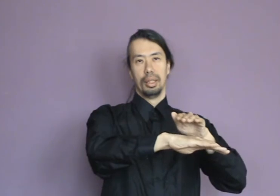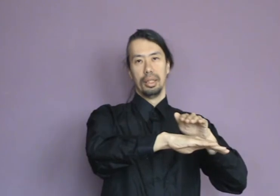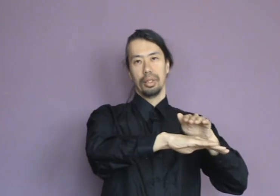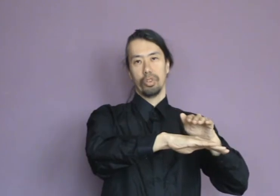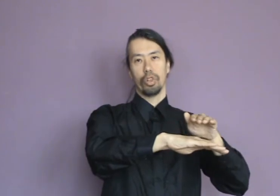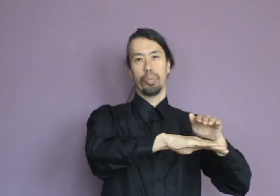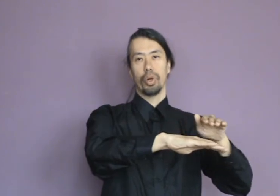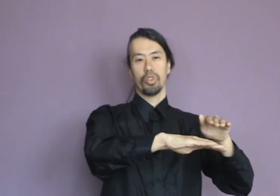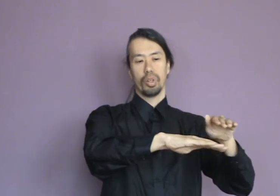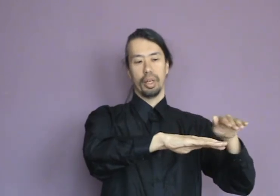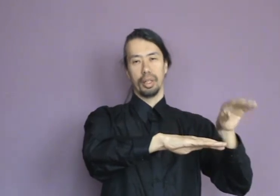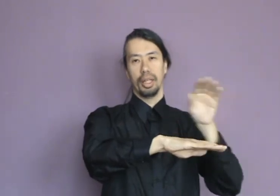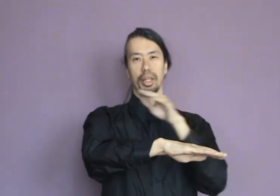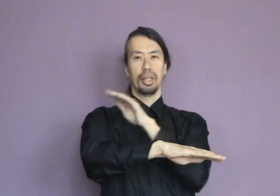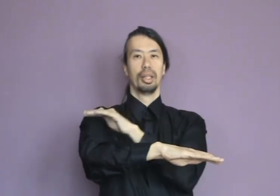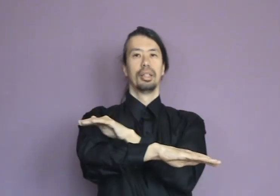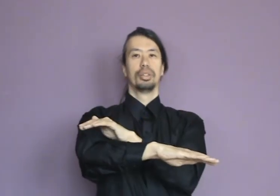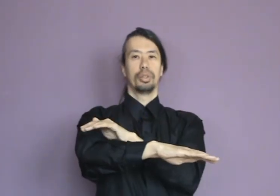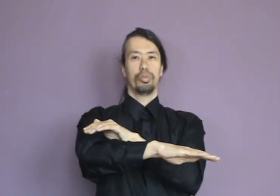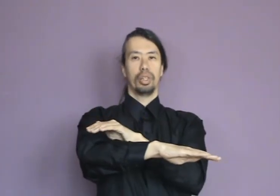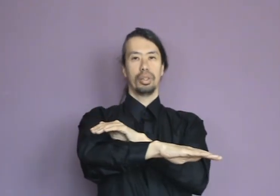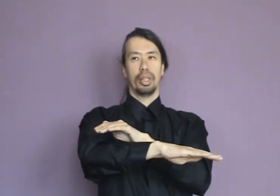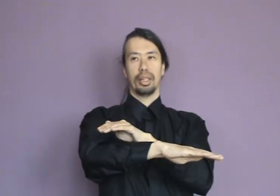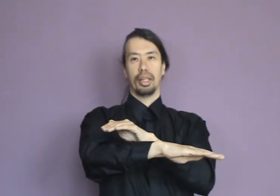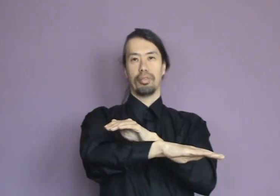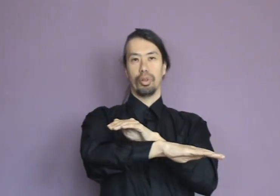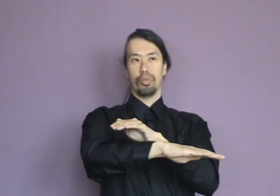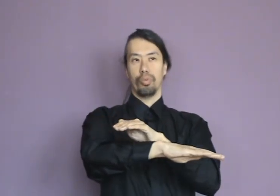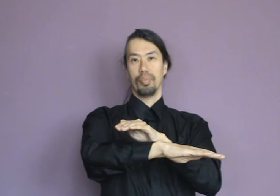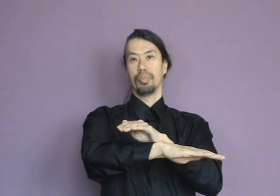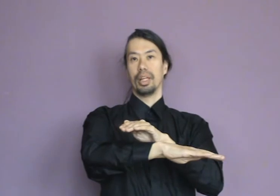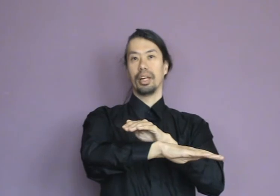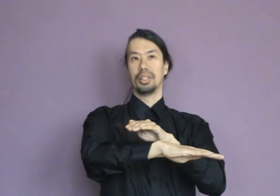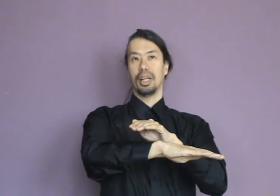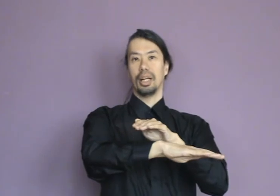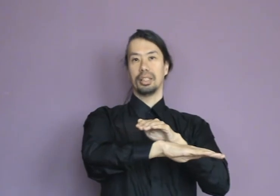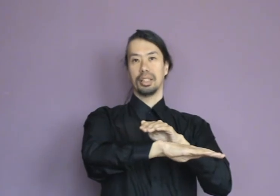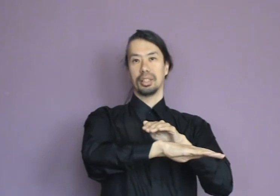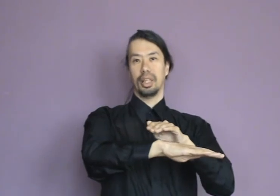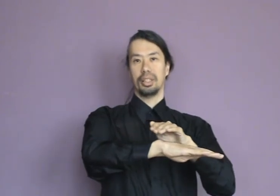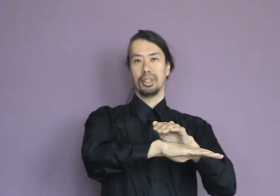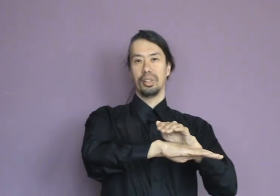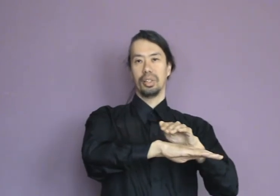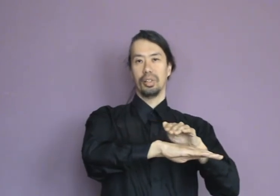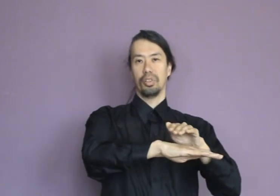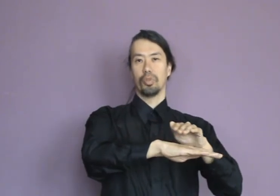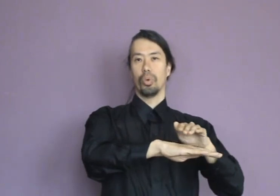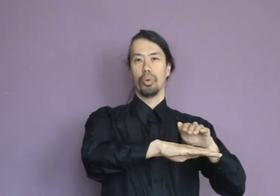Also, the person underneath should feel like a level of being energized, excited. And this is more